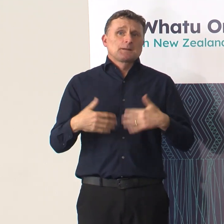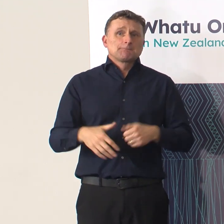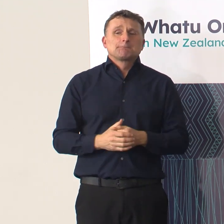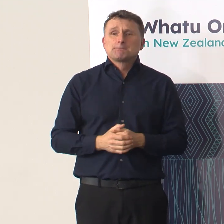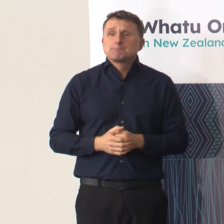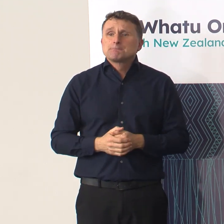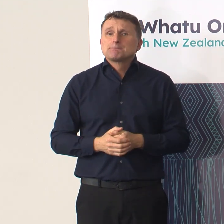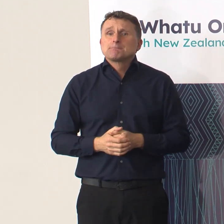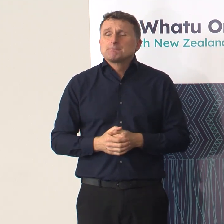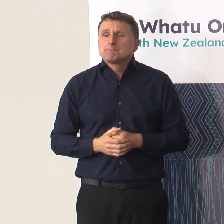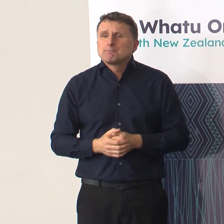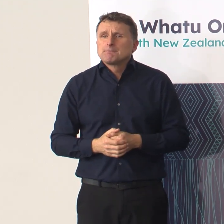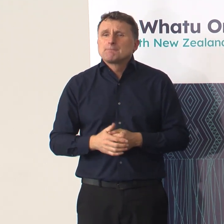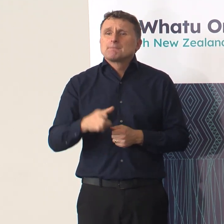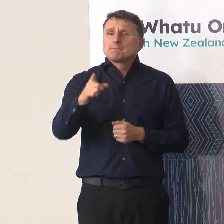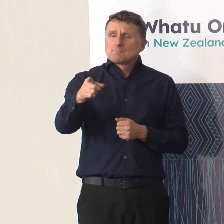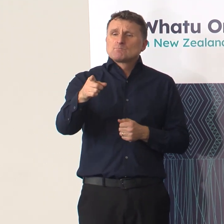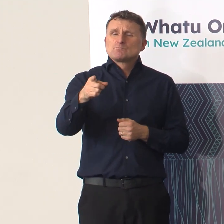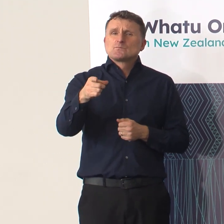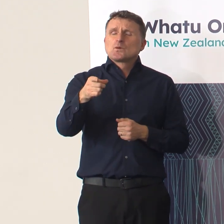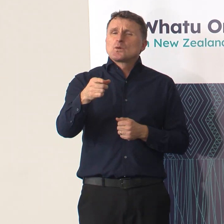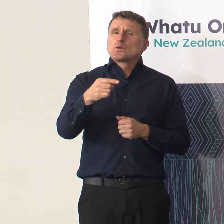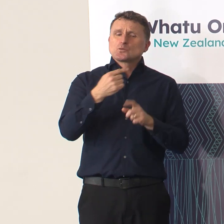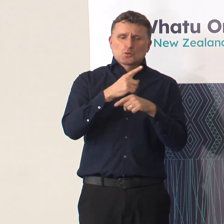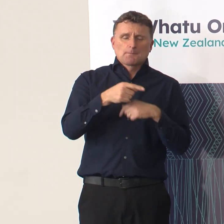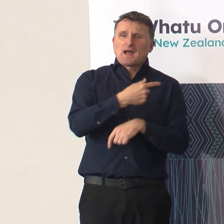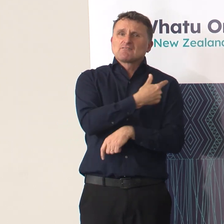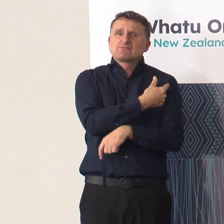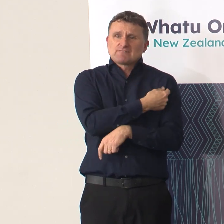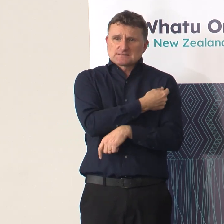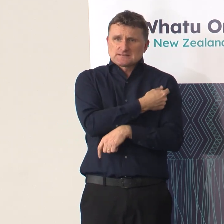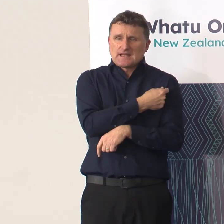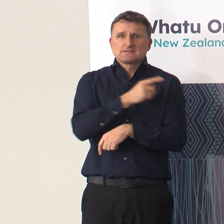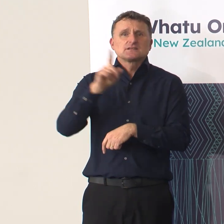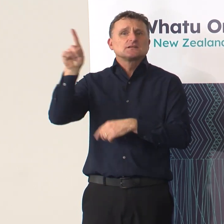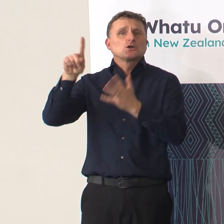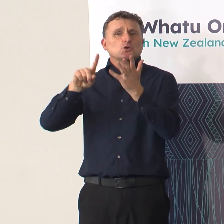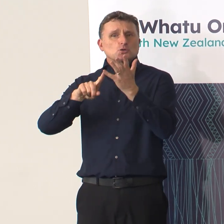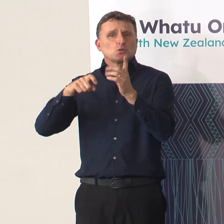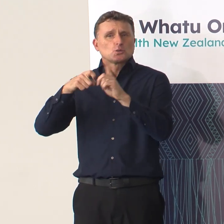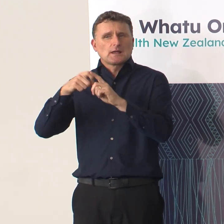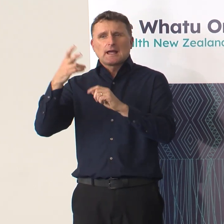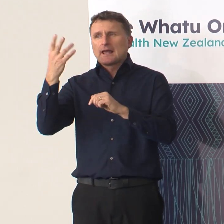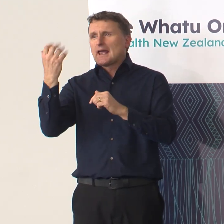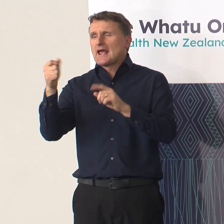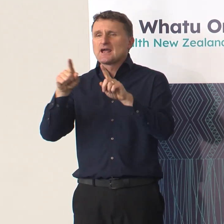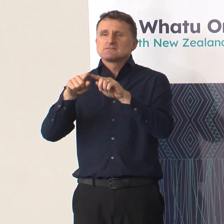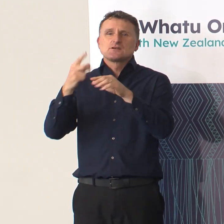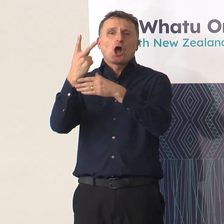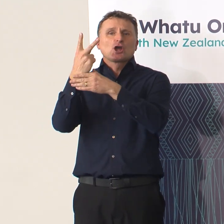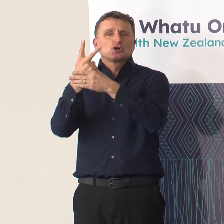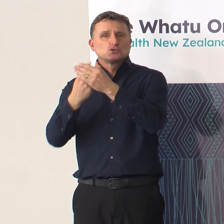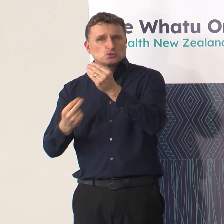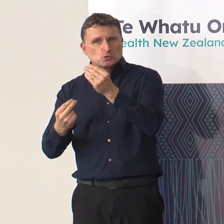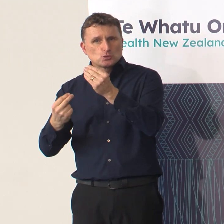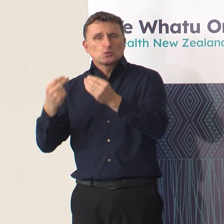You mentioned vaccination there. In the UK, you've understand that we've improved this dual vaccination of, you know, the Omicron